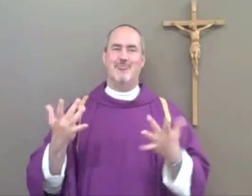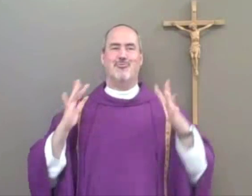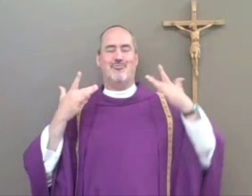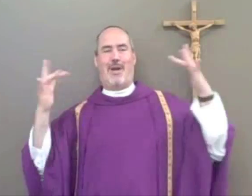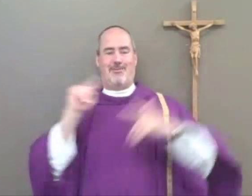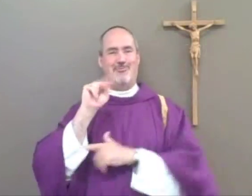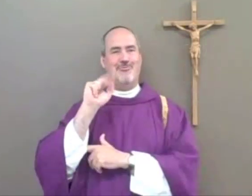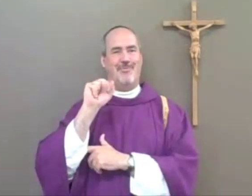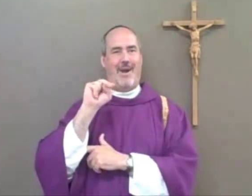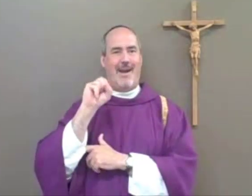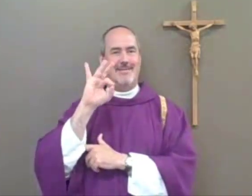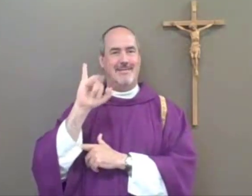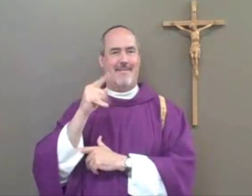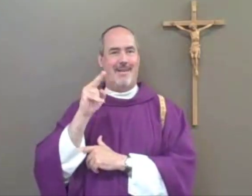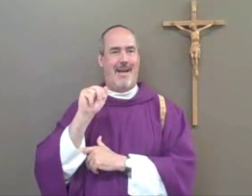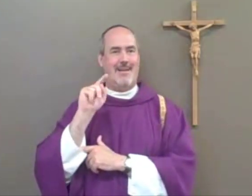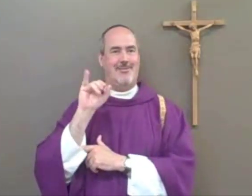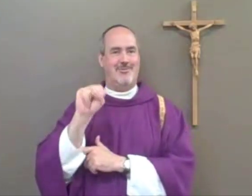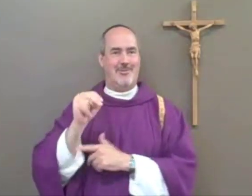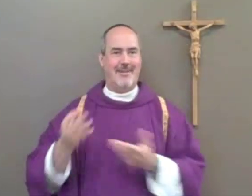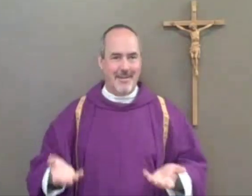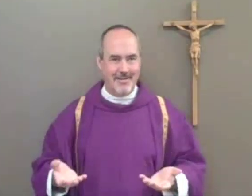suspect that that is transfiguration.